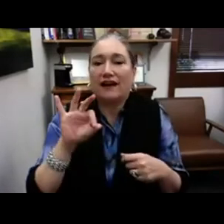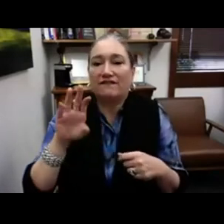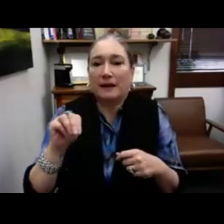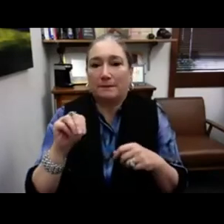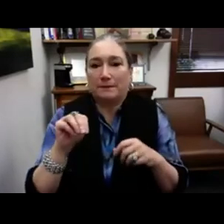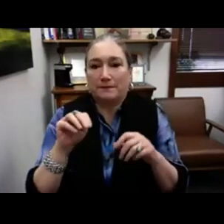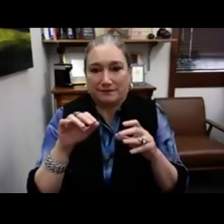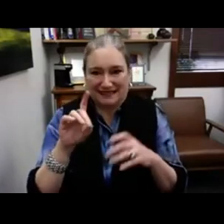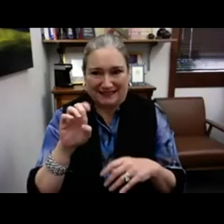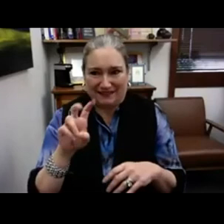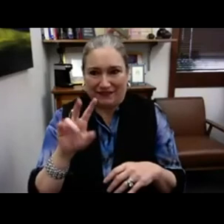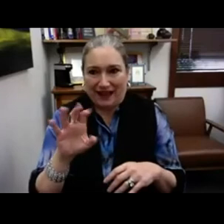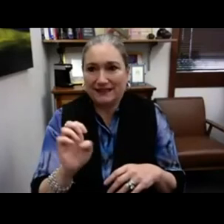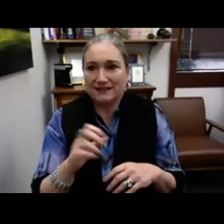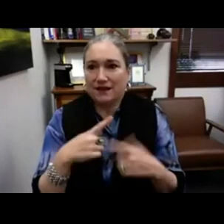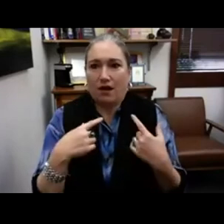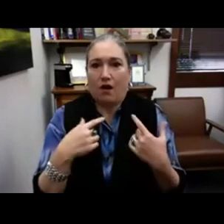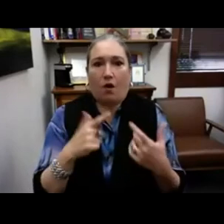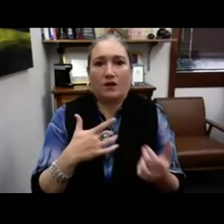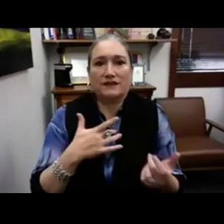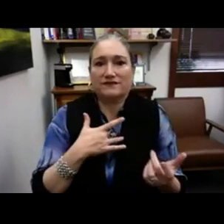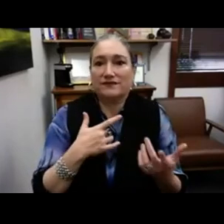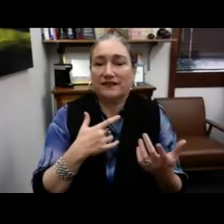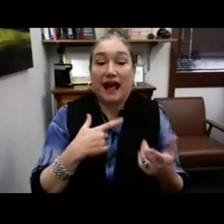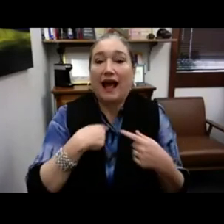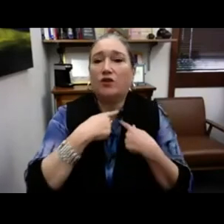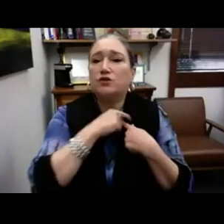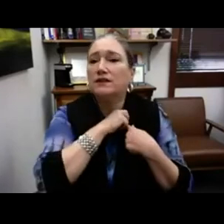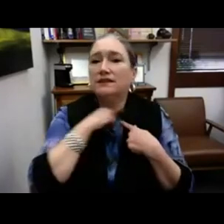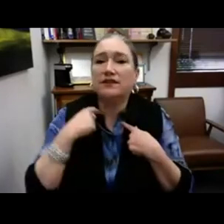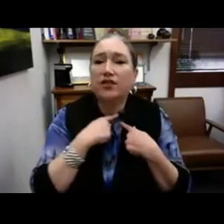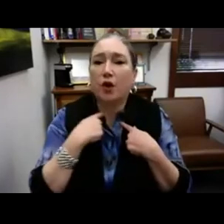child, where she cut off her FM cord, her FM devices.